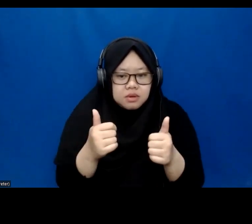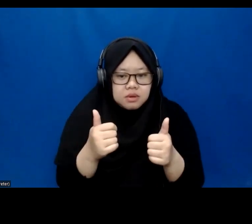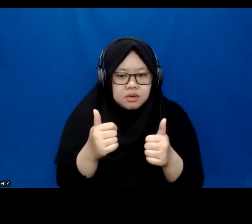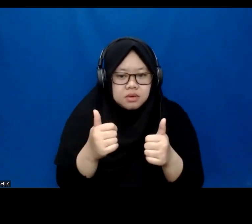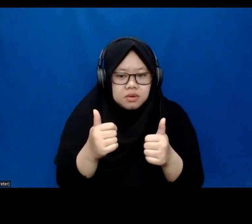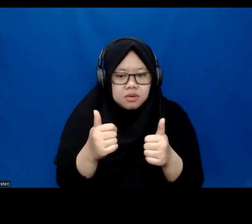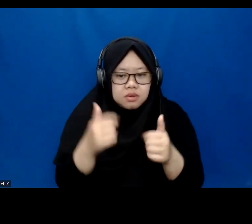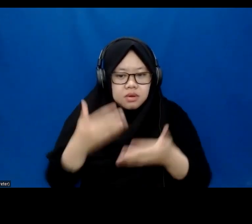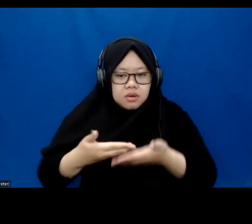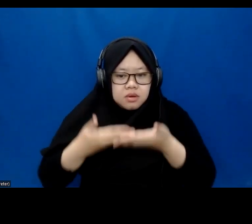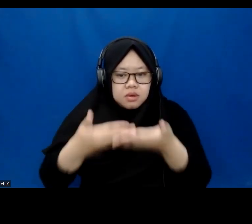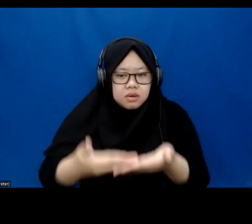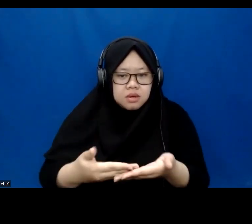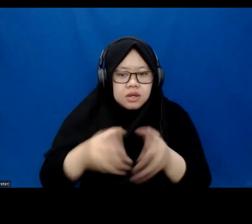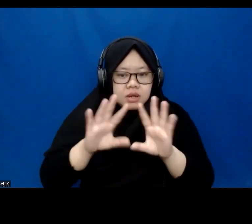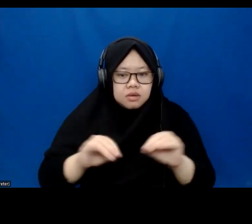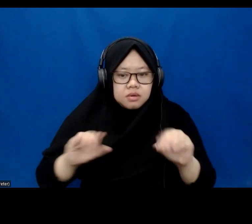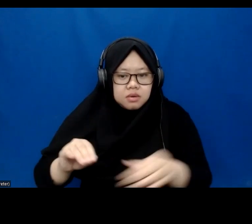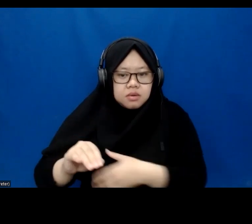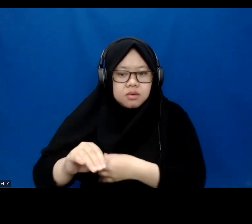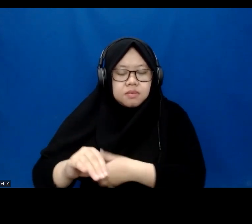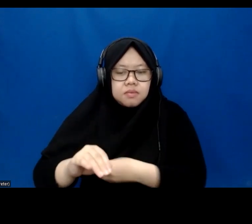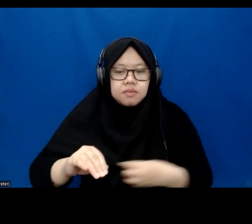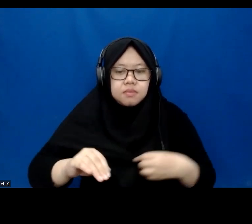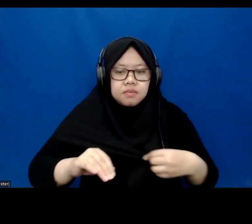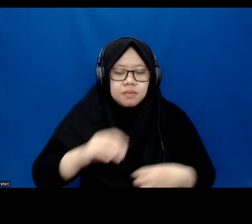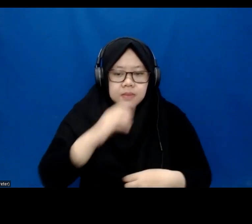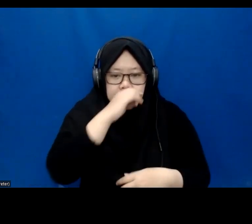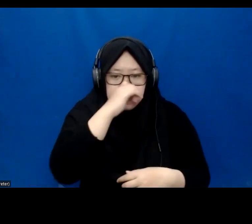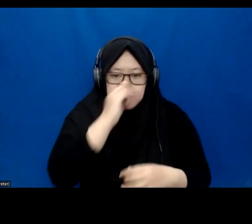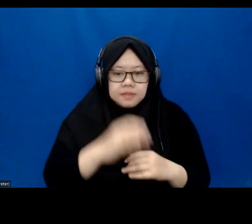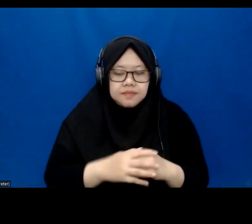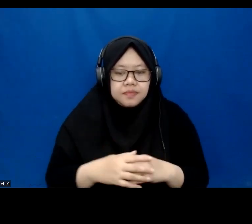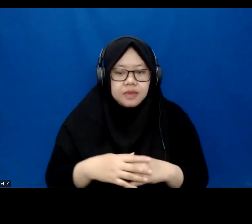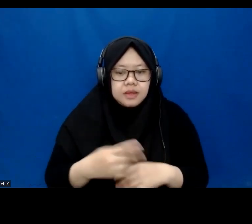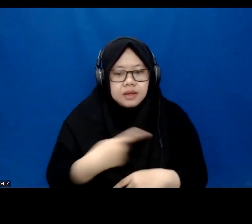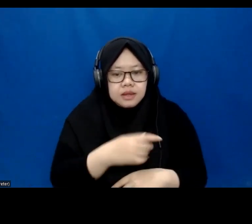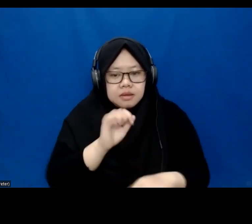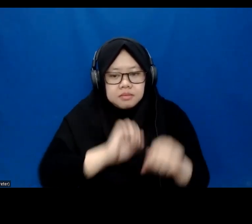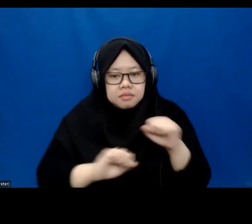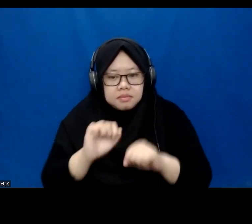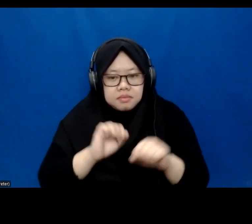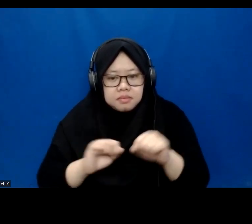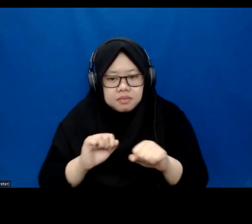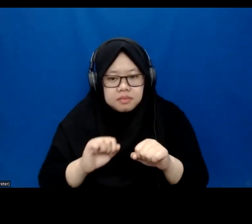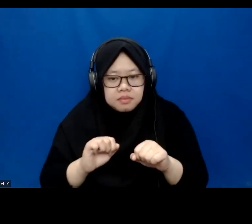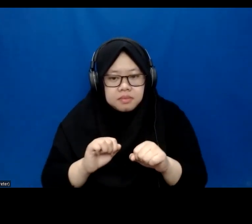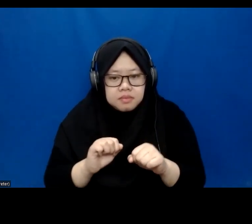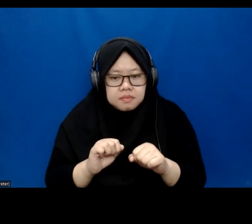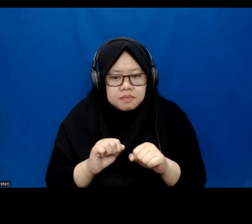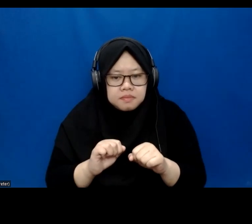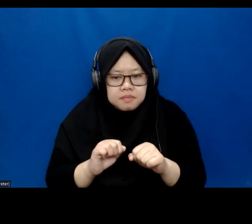give them a doc. Not only the research paper that we found, we also do the field study by ourselves as well.